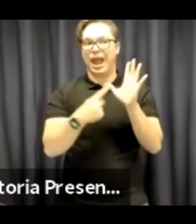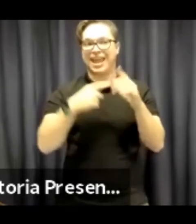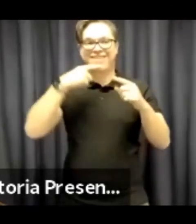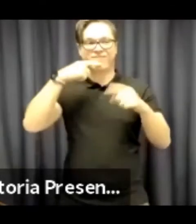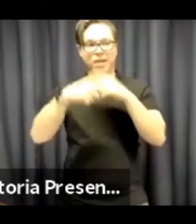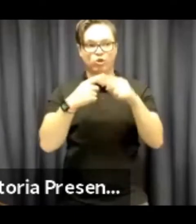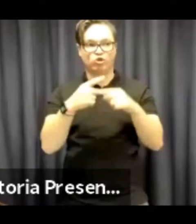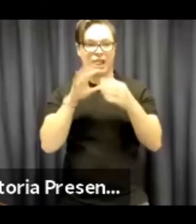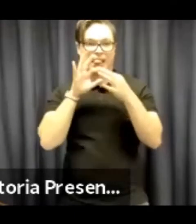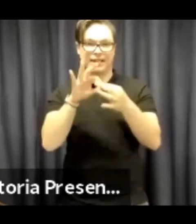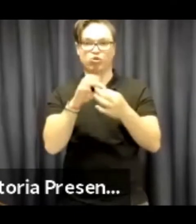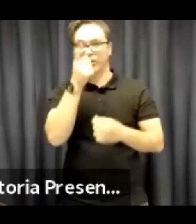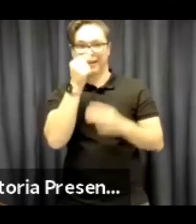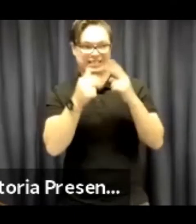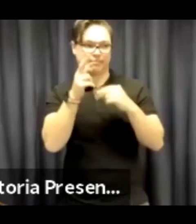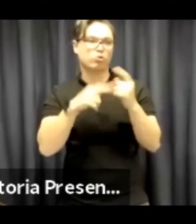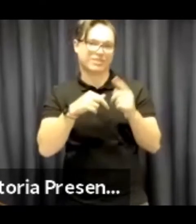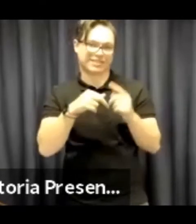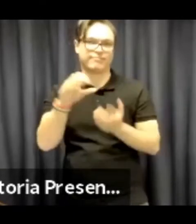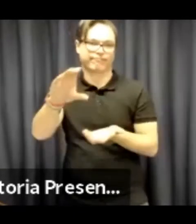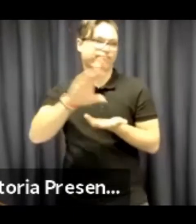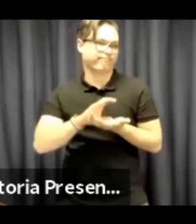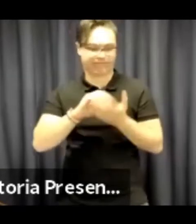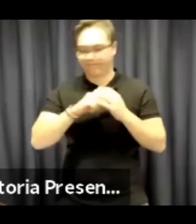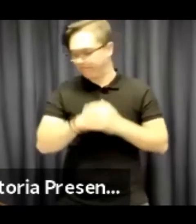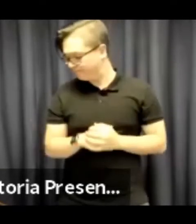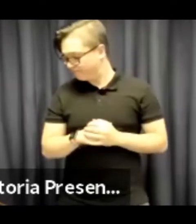NDIA Information which is Capacity Building.